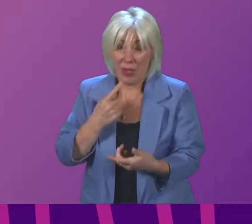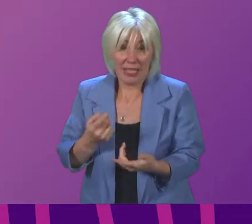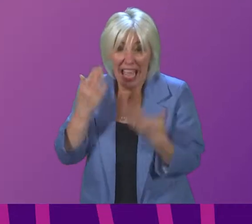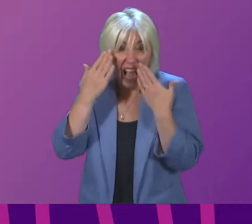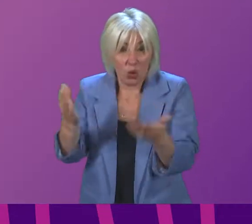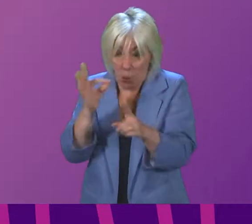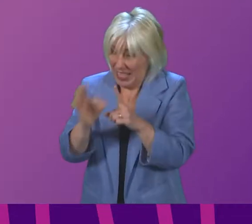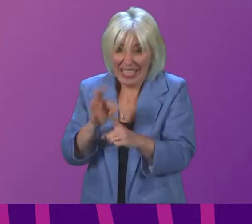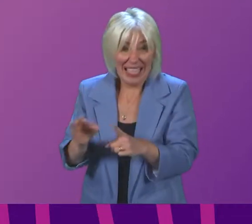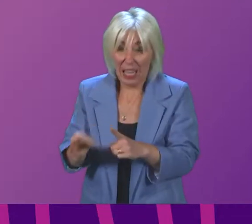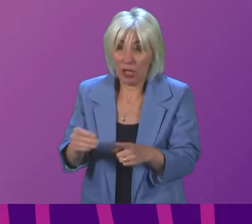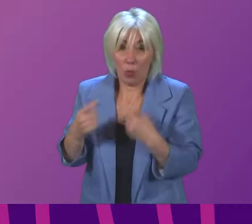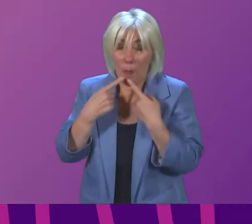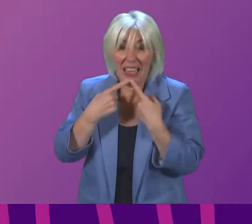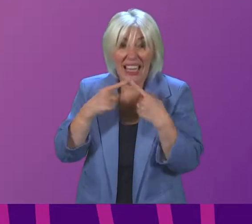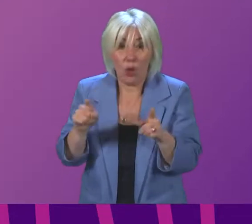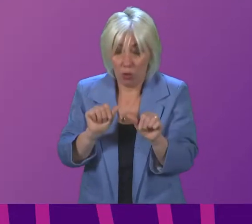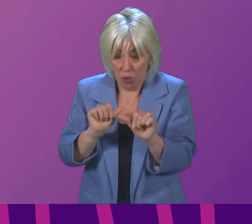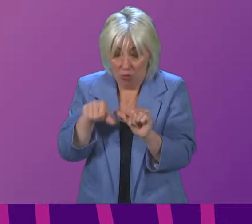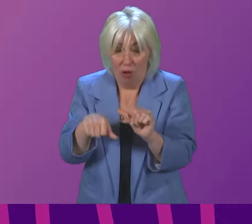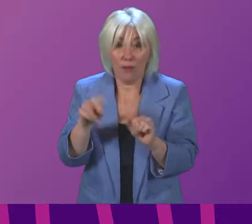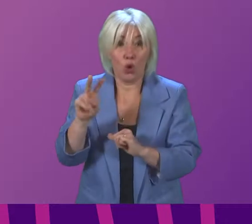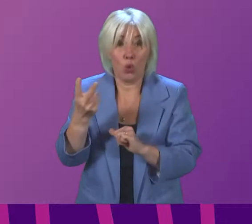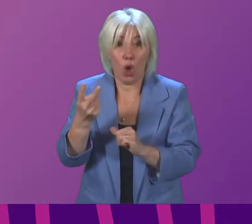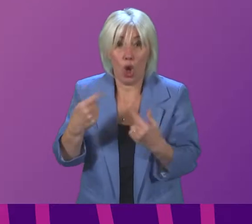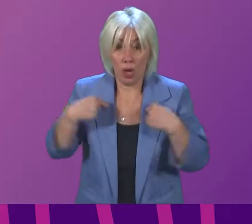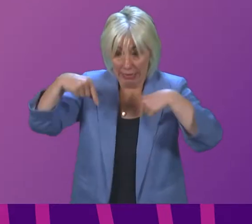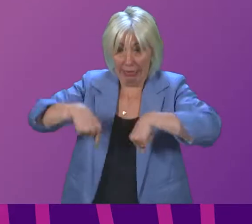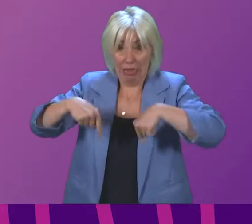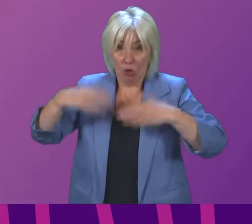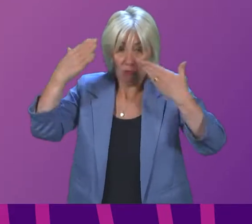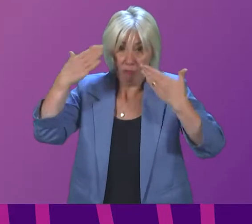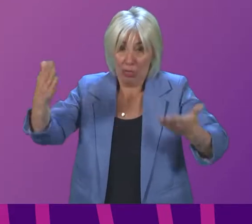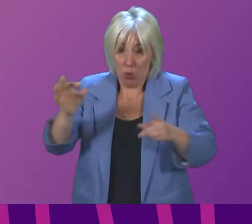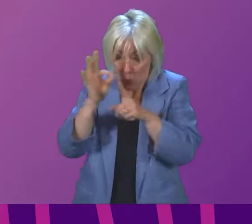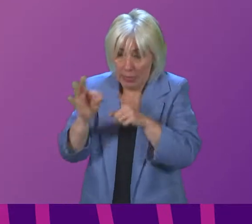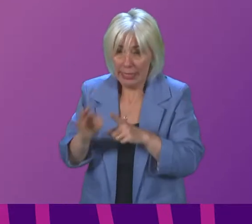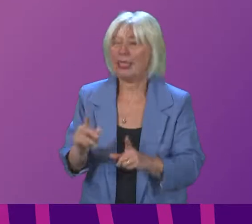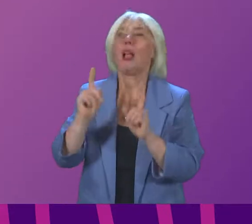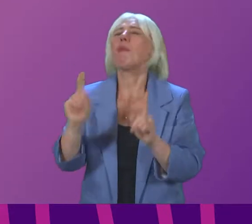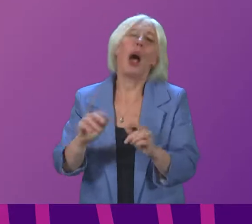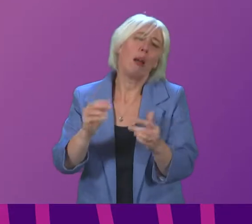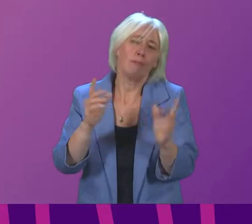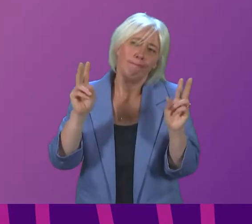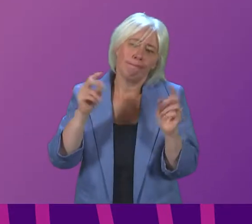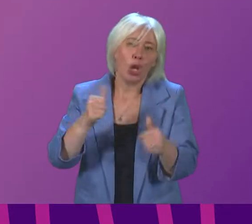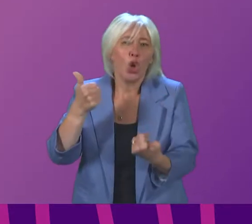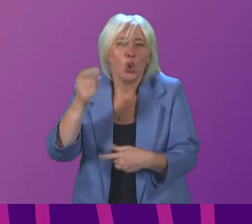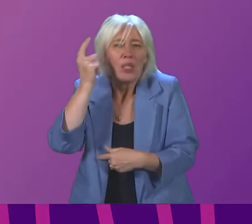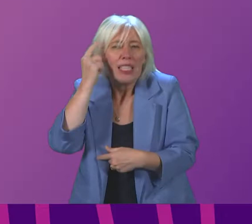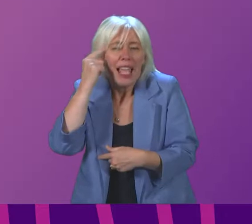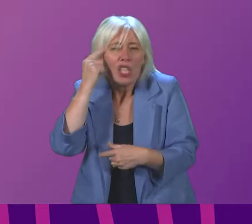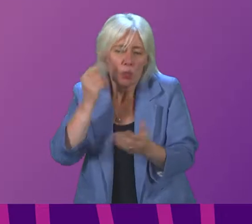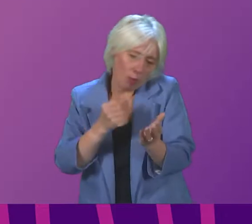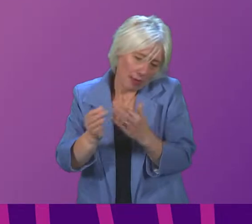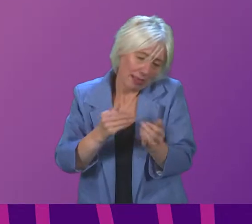what was announced just after two o'clock this is just a basic issue of good sense when it comes to dealing with a pandemic